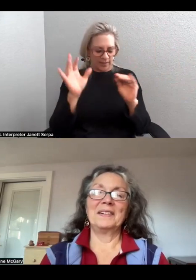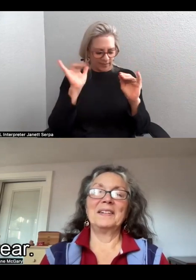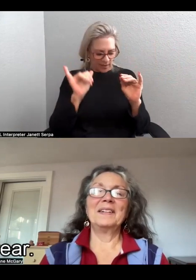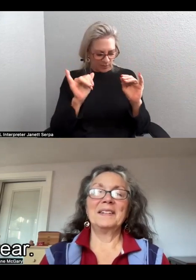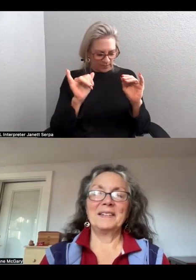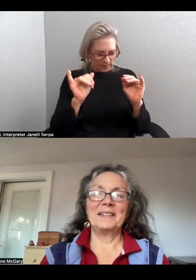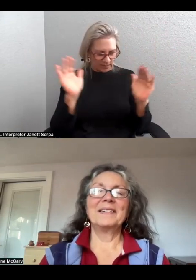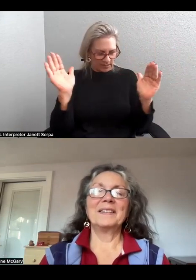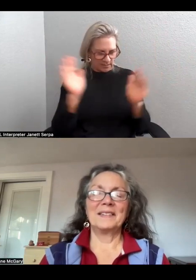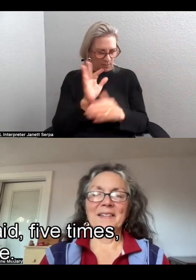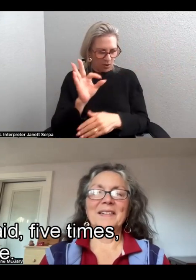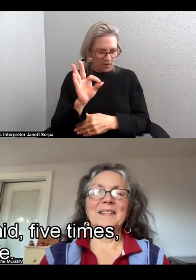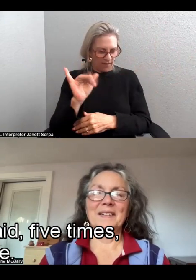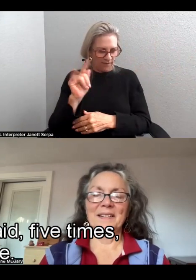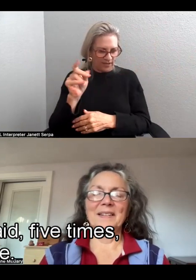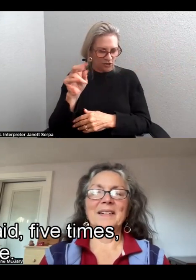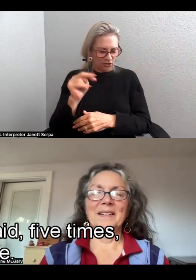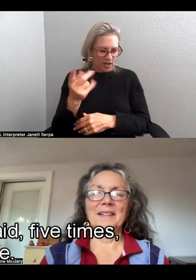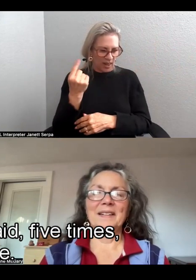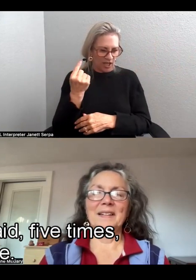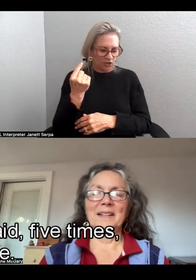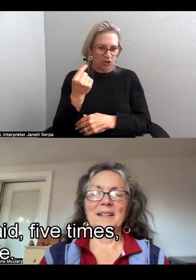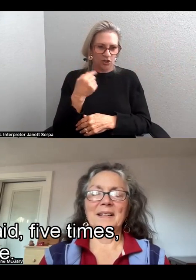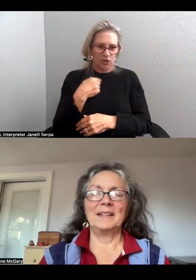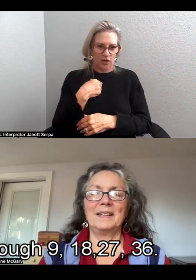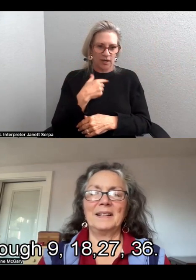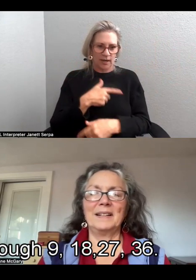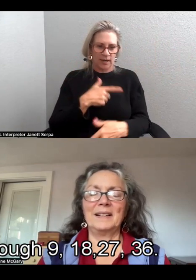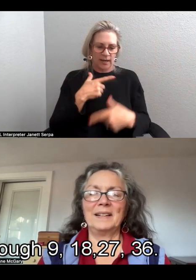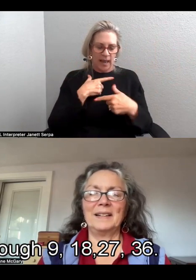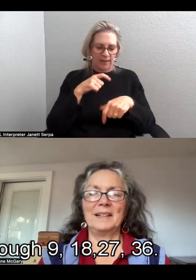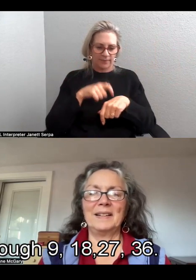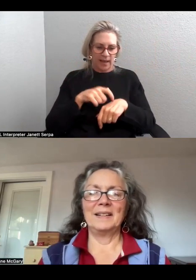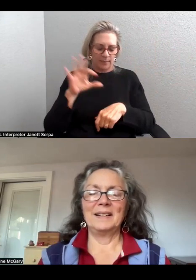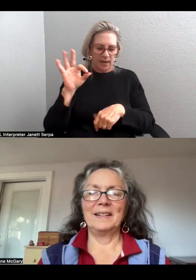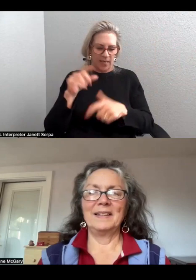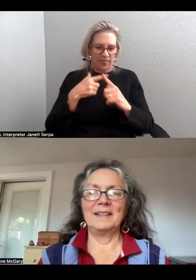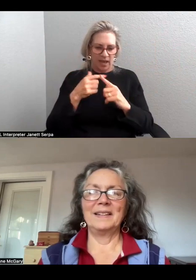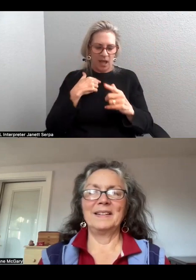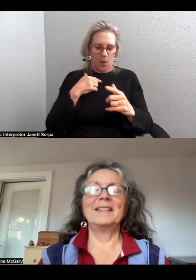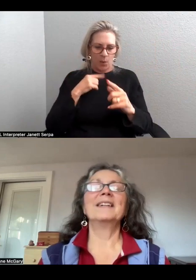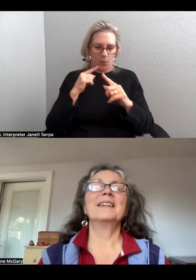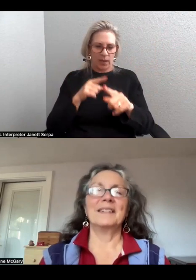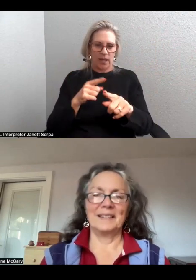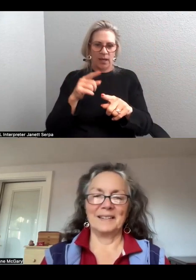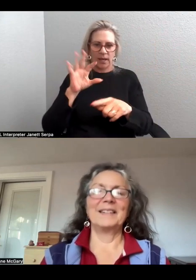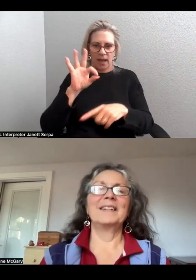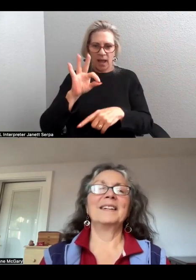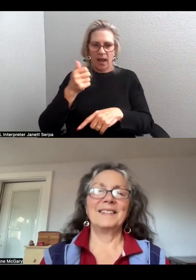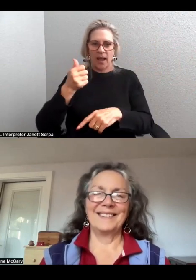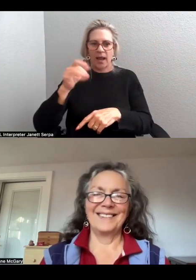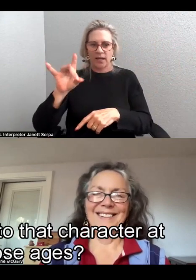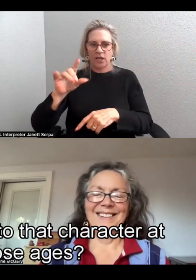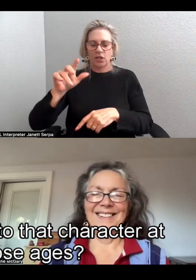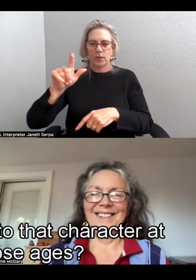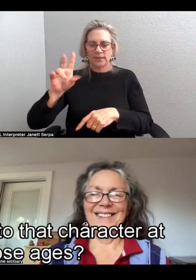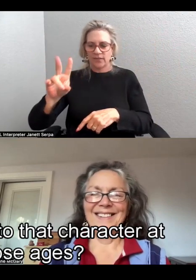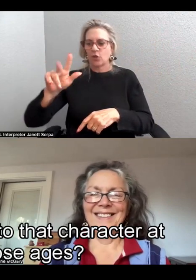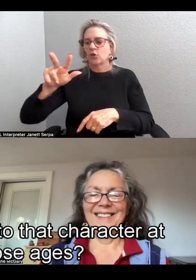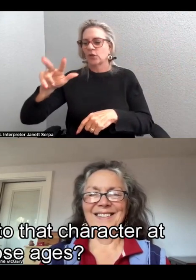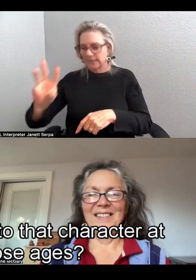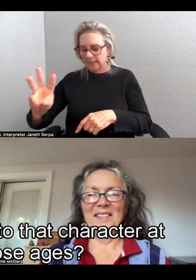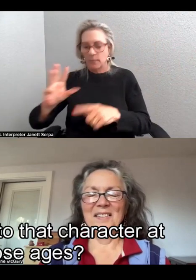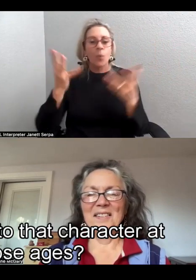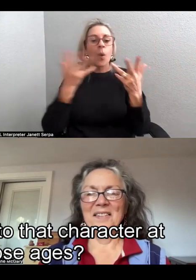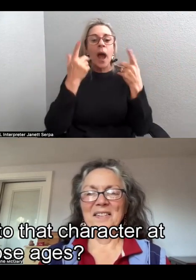fictions last year. I just said lifetime is nine and then I went through nine, 18, 27, 36, but what